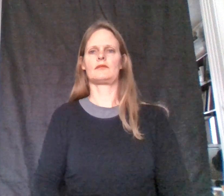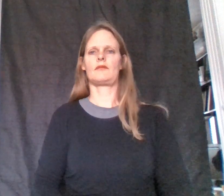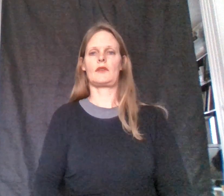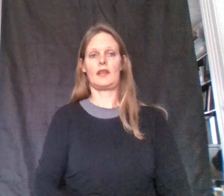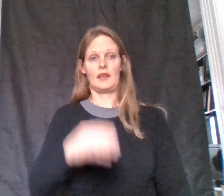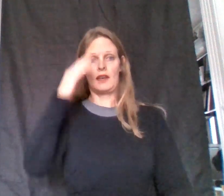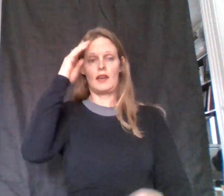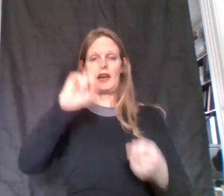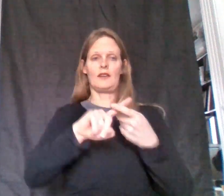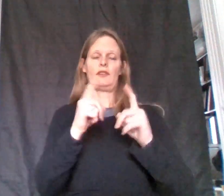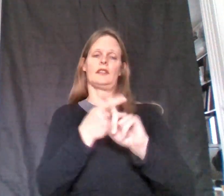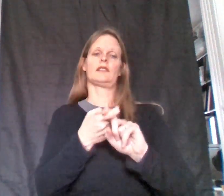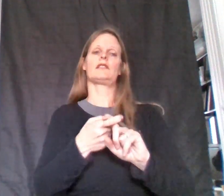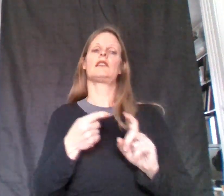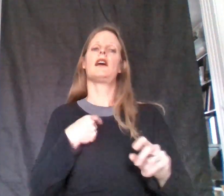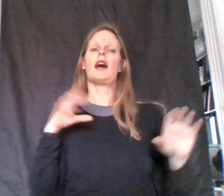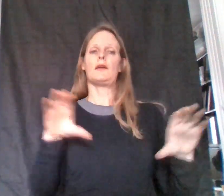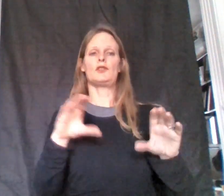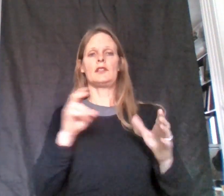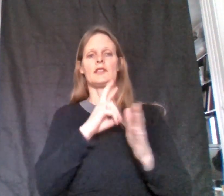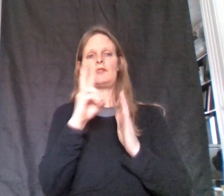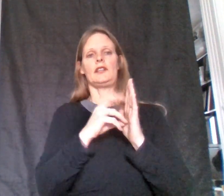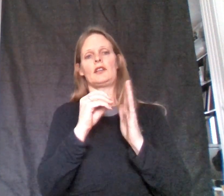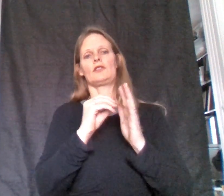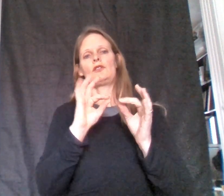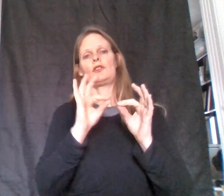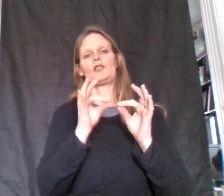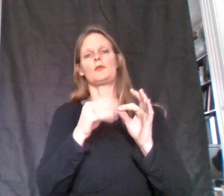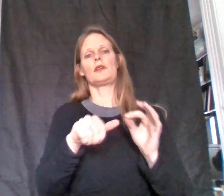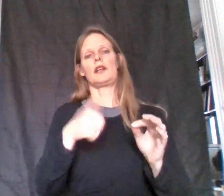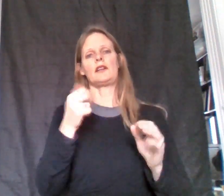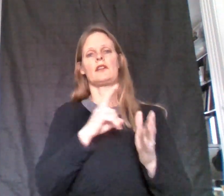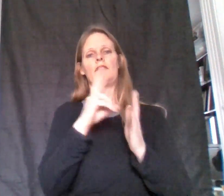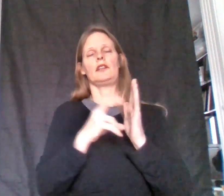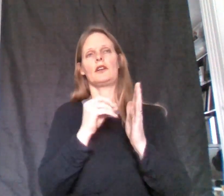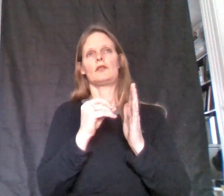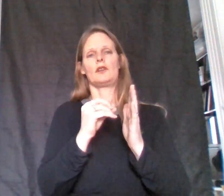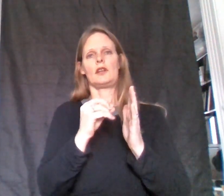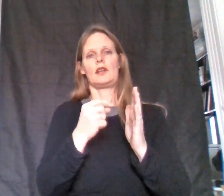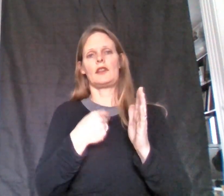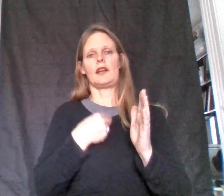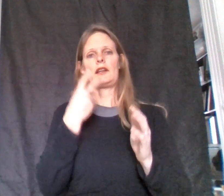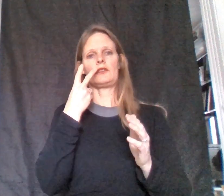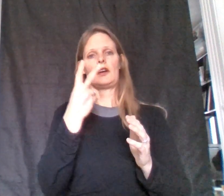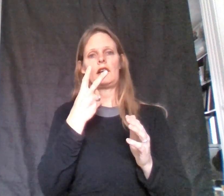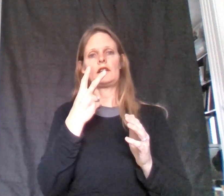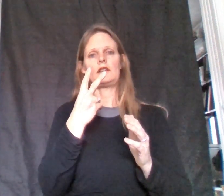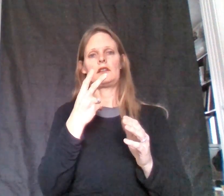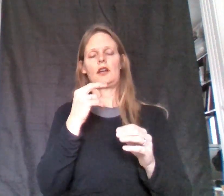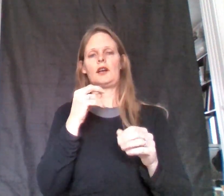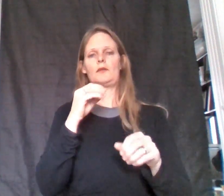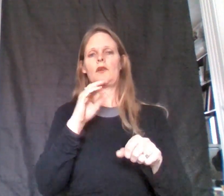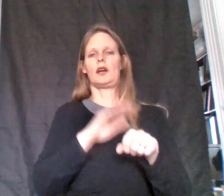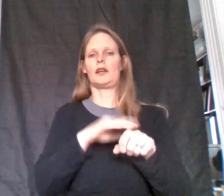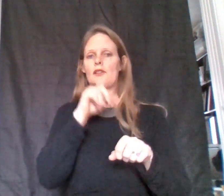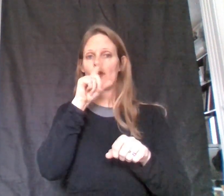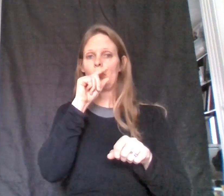Hi friends, I'm doing this video to interpret another video that I saw on Twitter